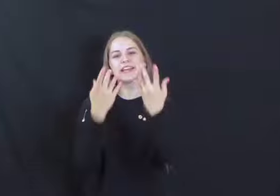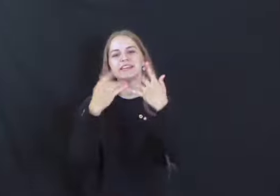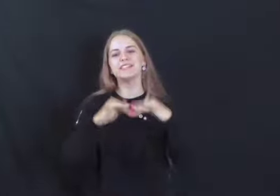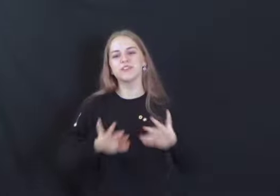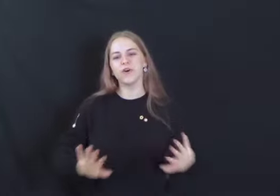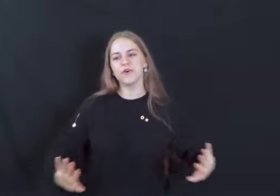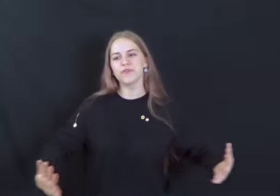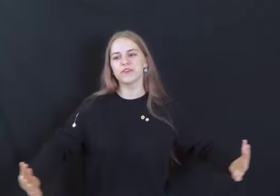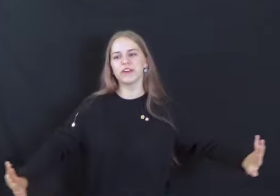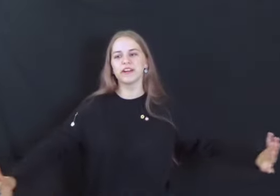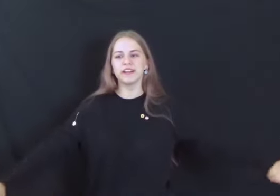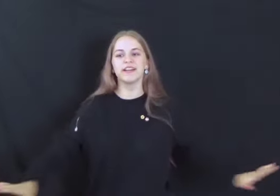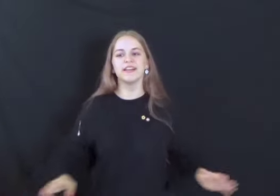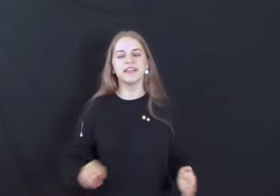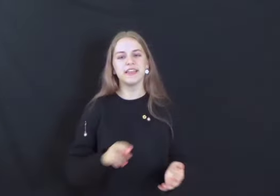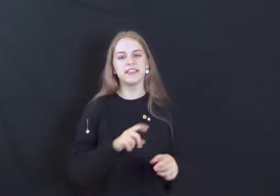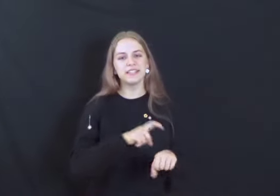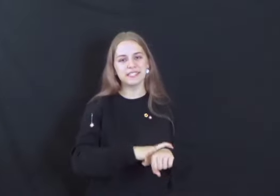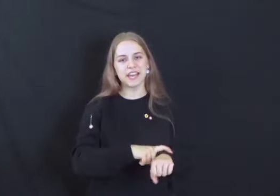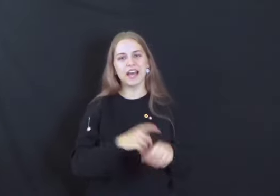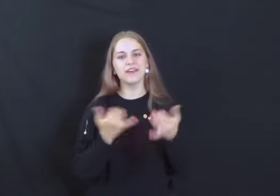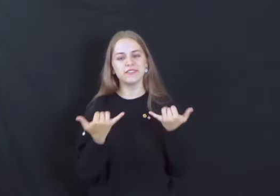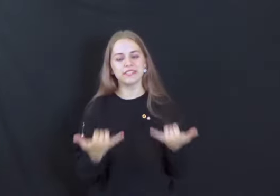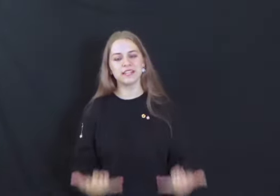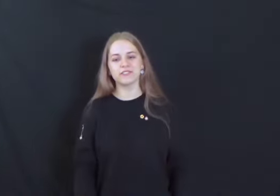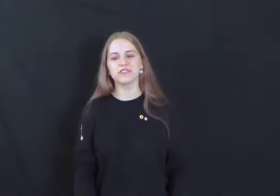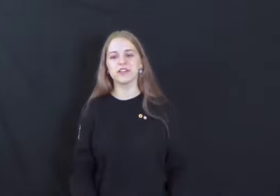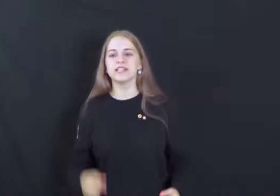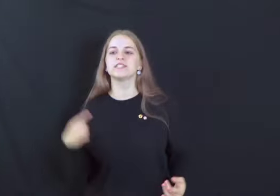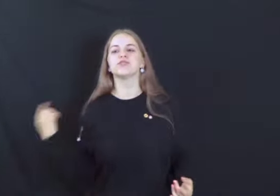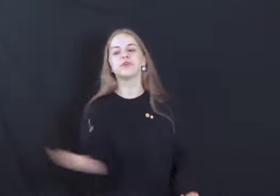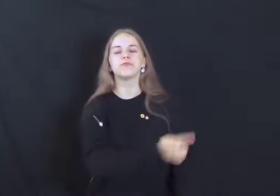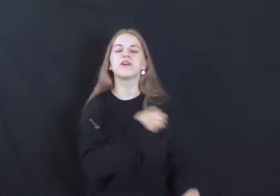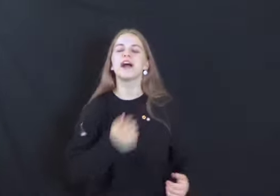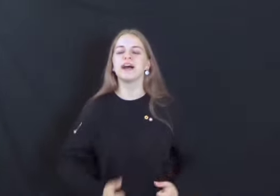is over The time is now so let's do it right